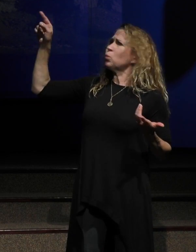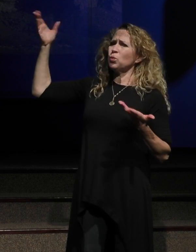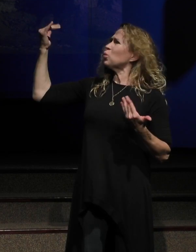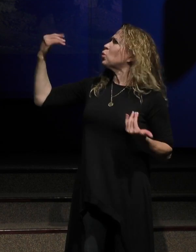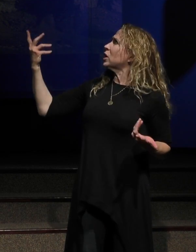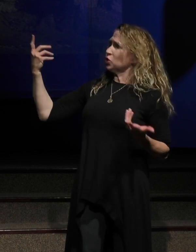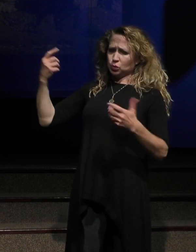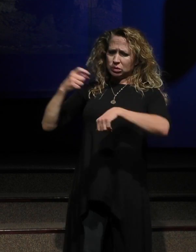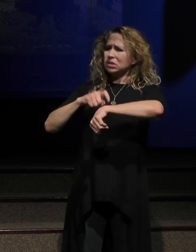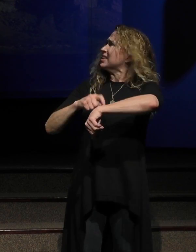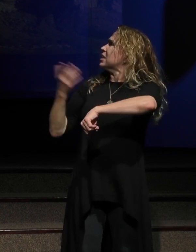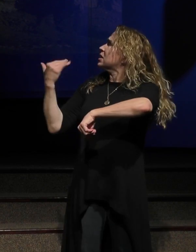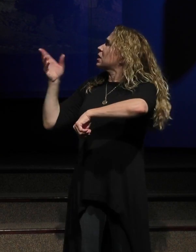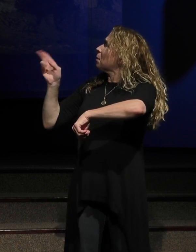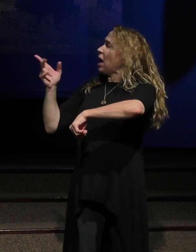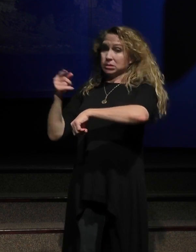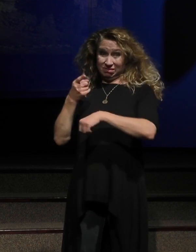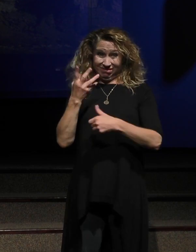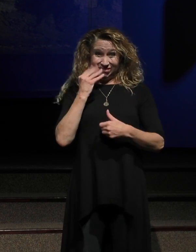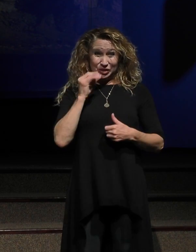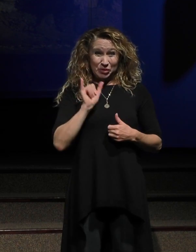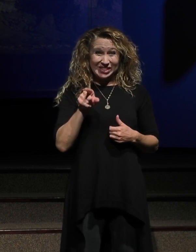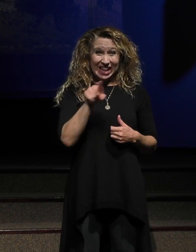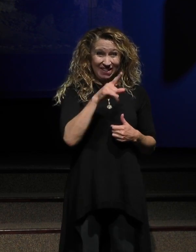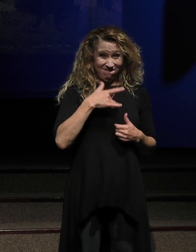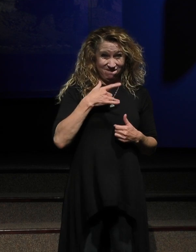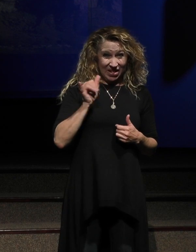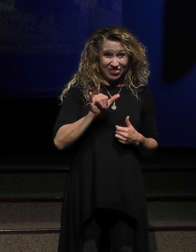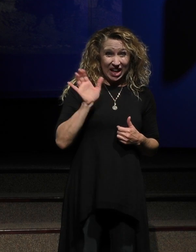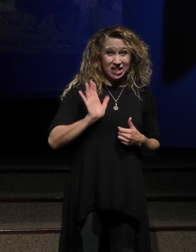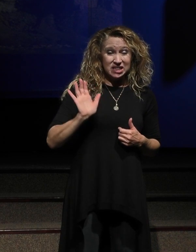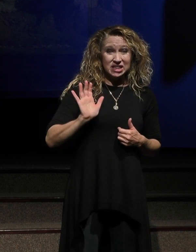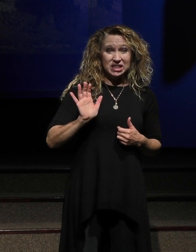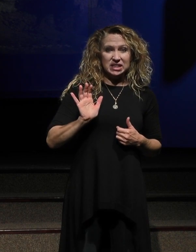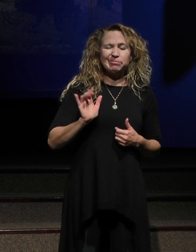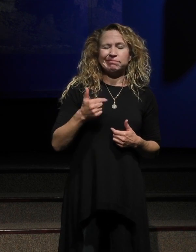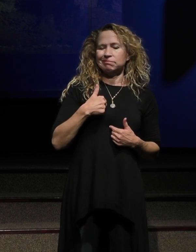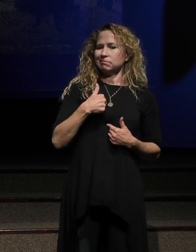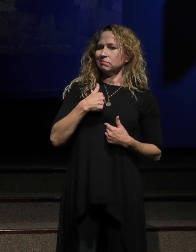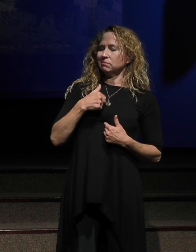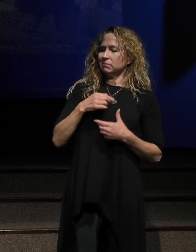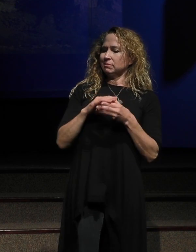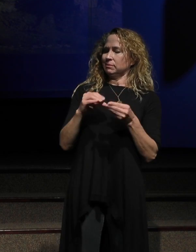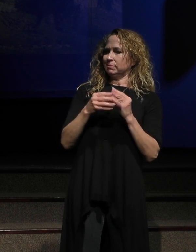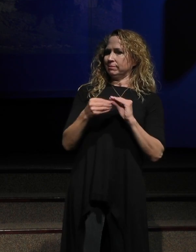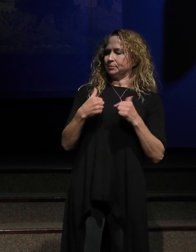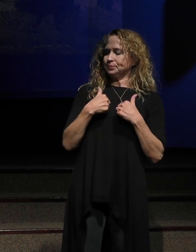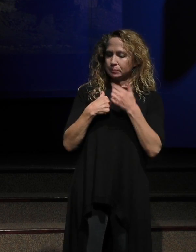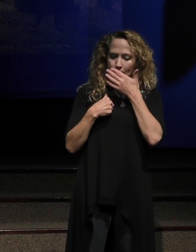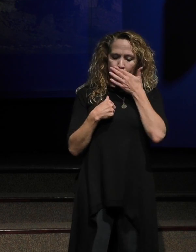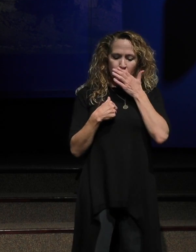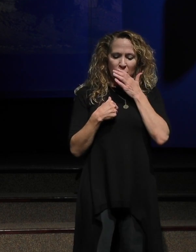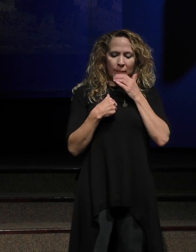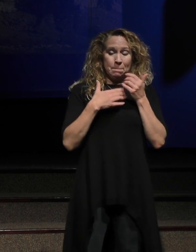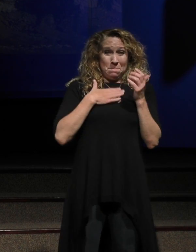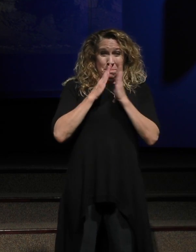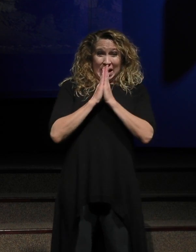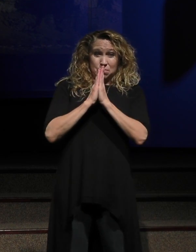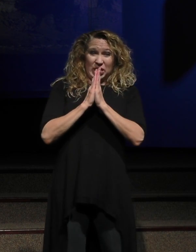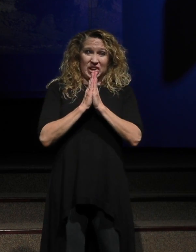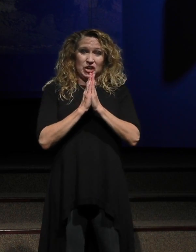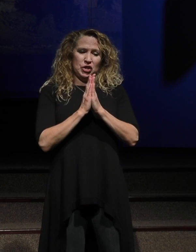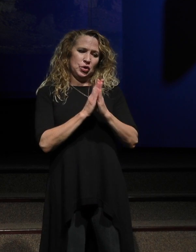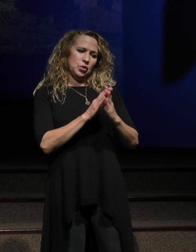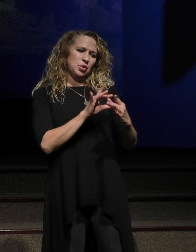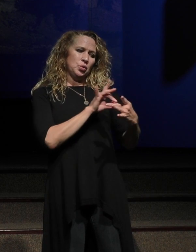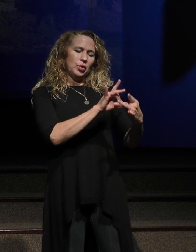that you wanted him to act. Well, let me tell you about mine. My desperate prayer has to do with a friendship that